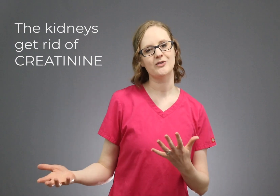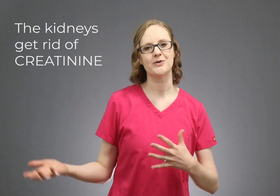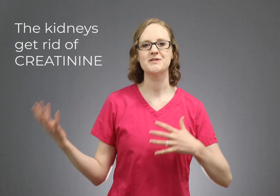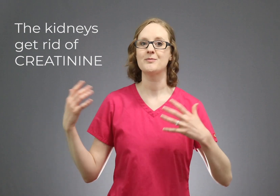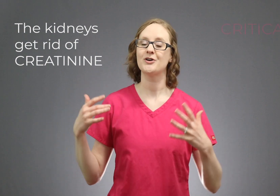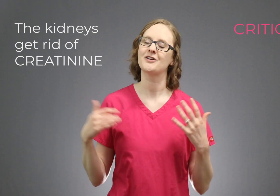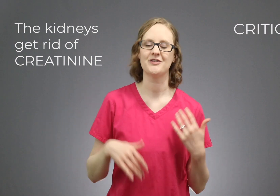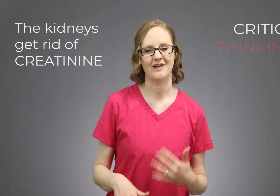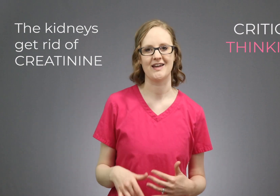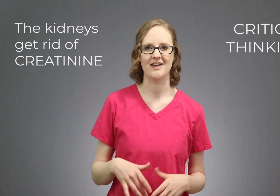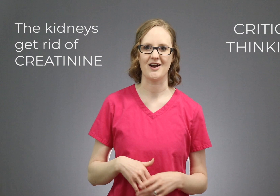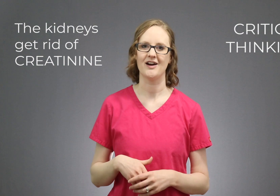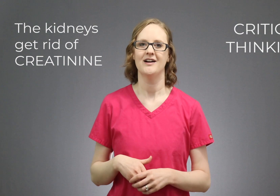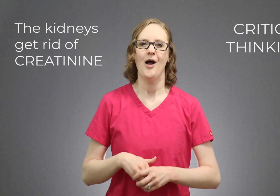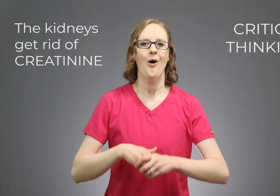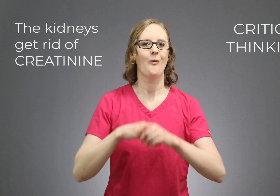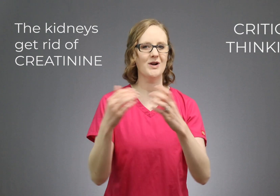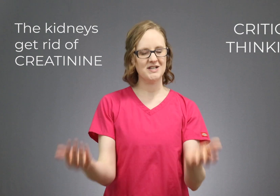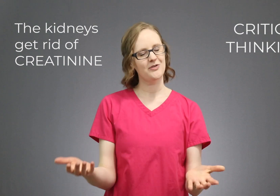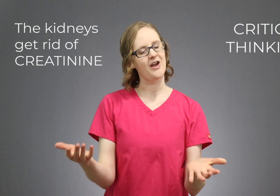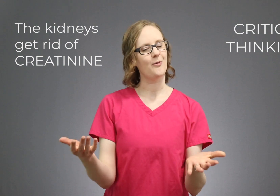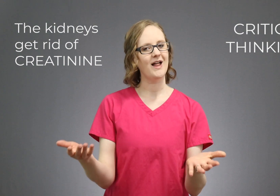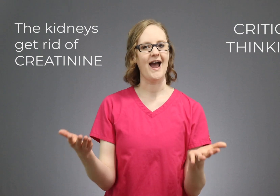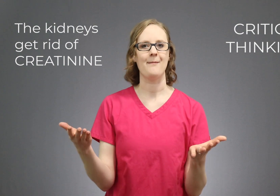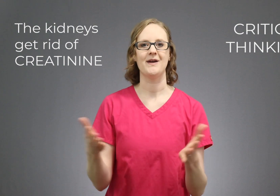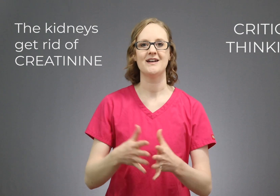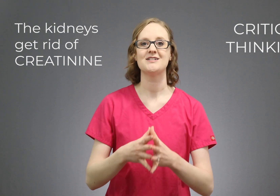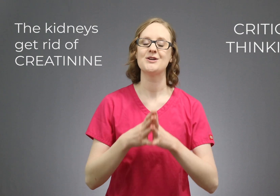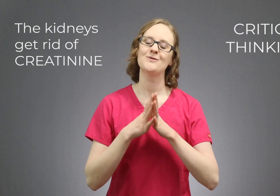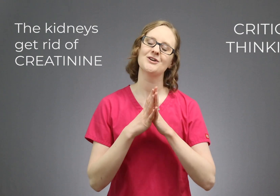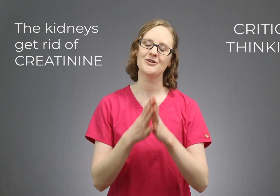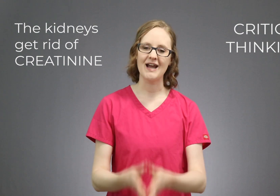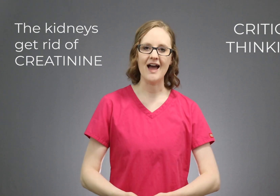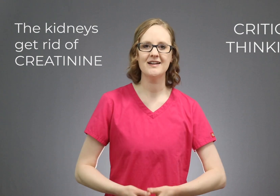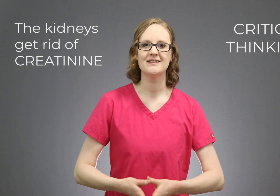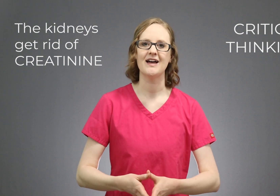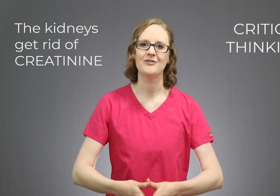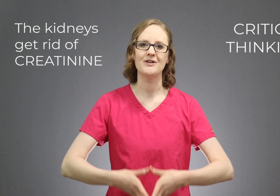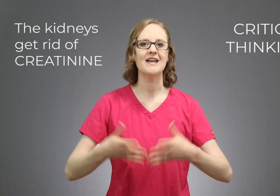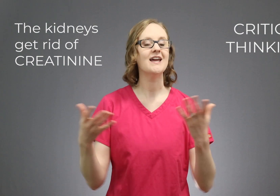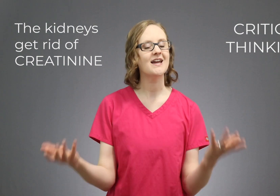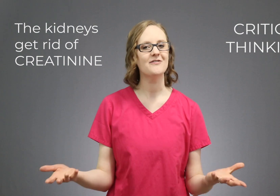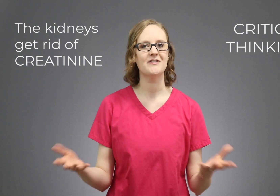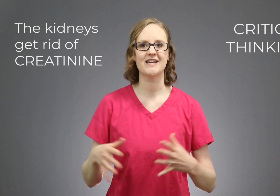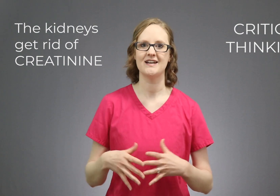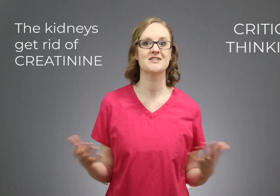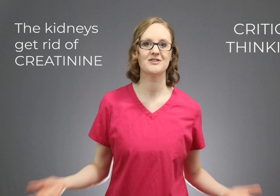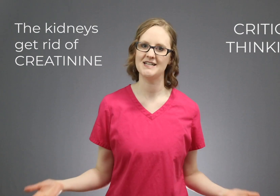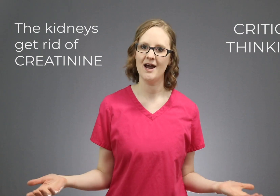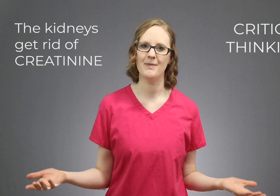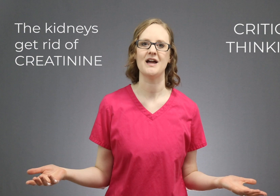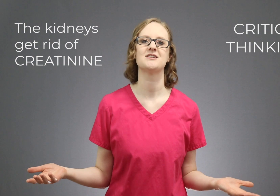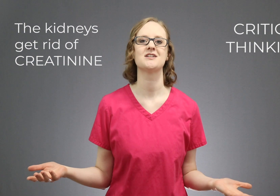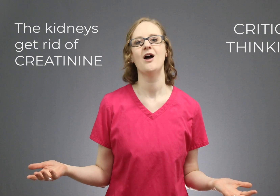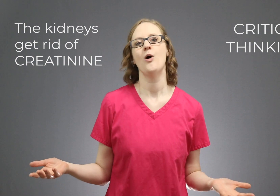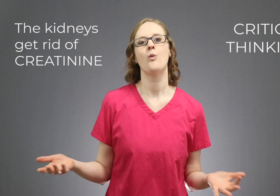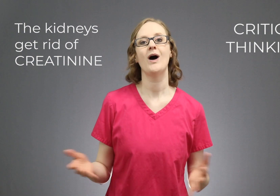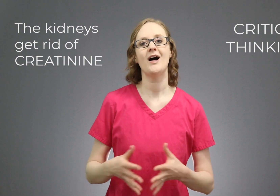through some critical thinking here. What do you think will happen to the creatinine level if the kidneys are damaged? Well,